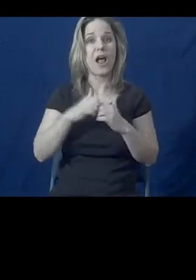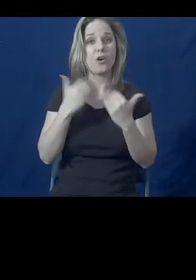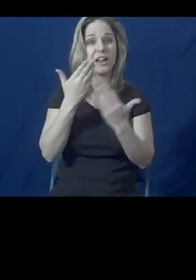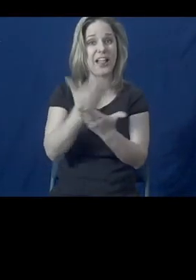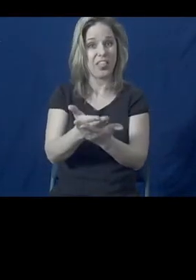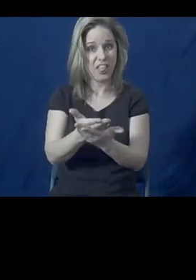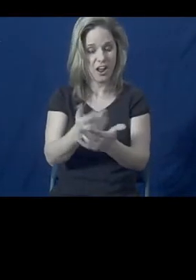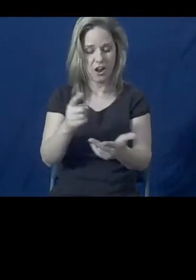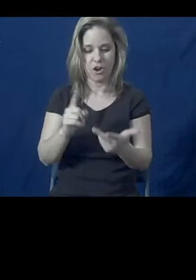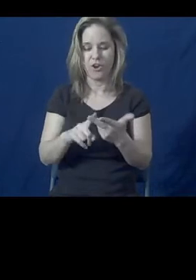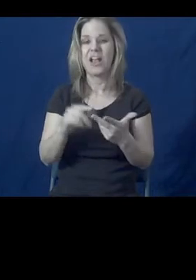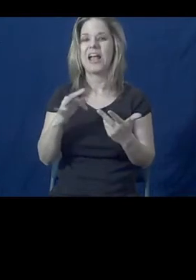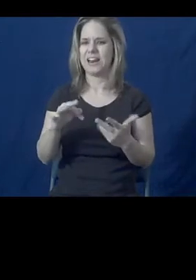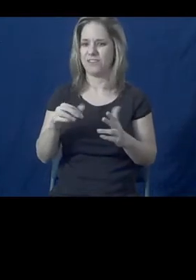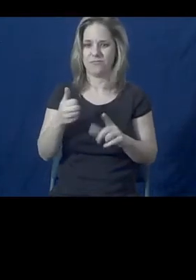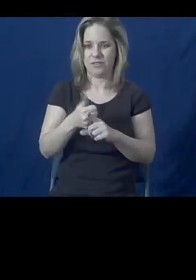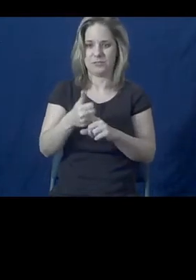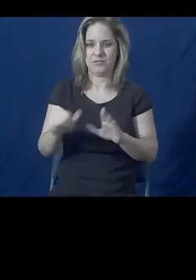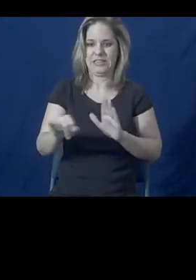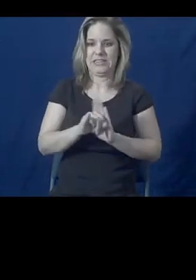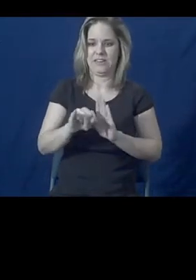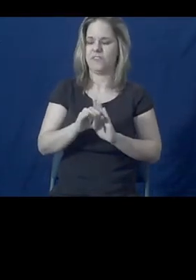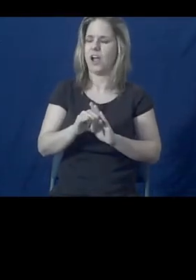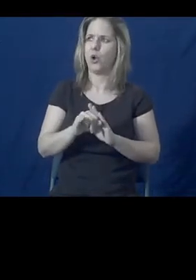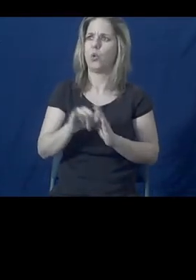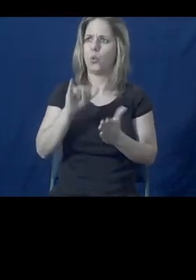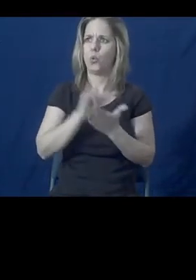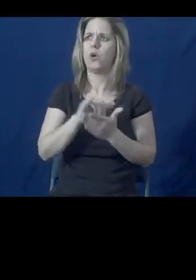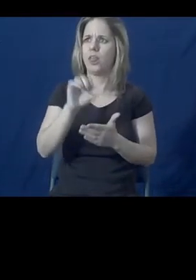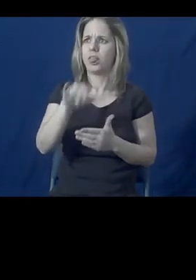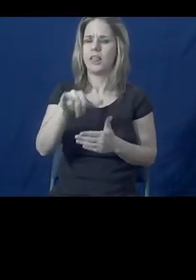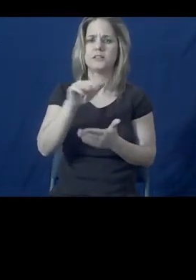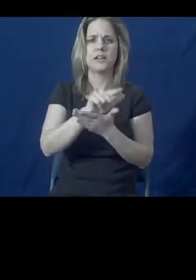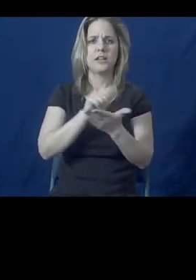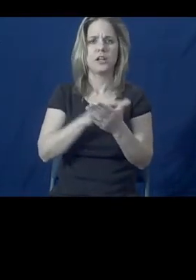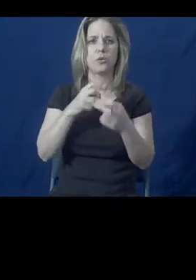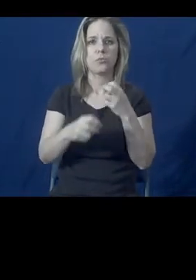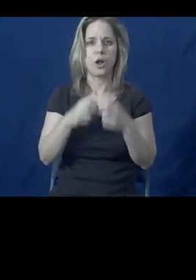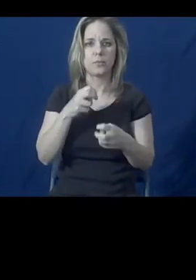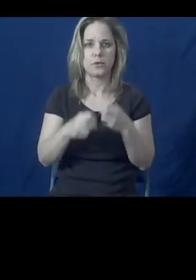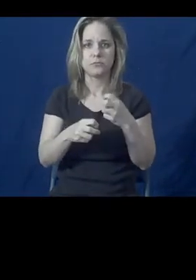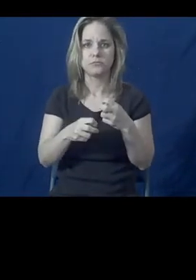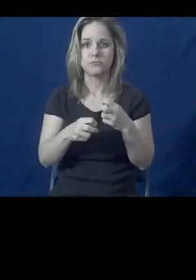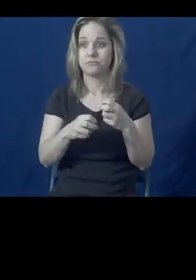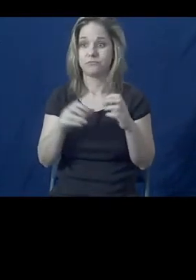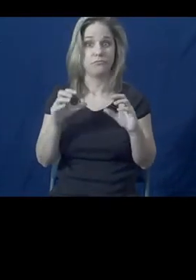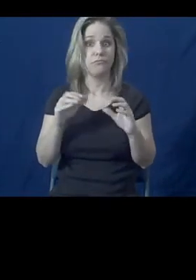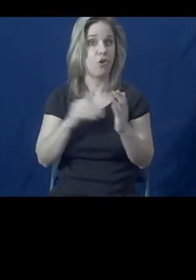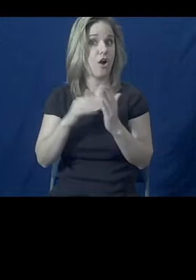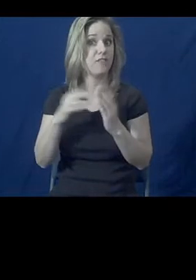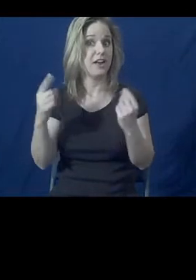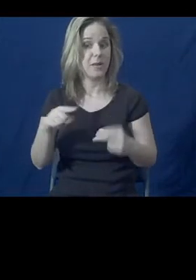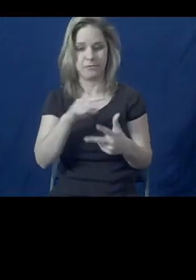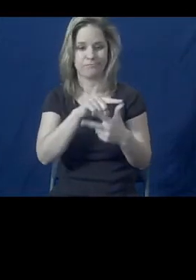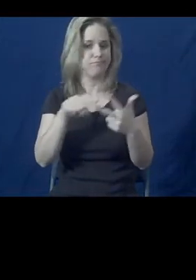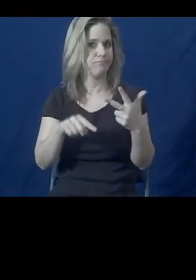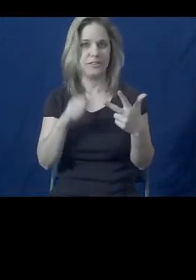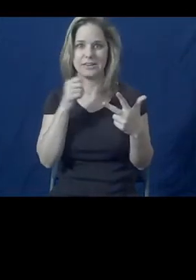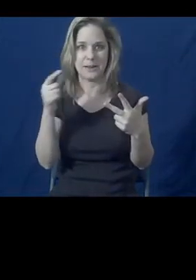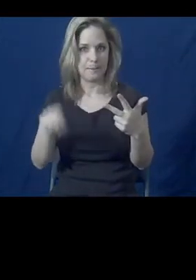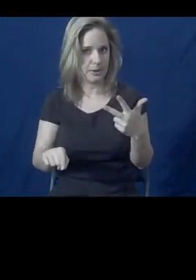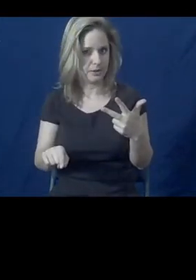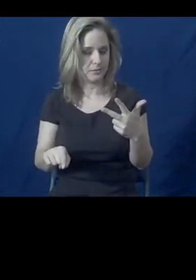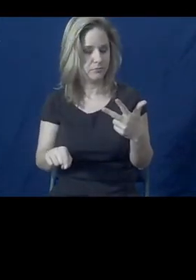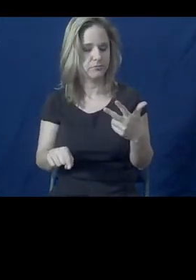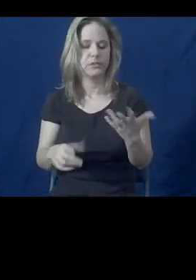and if they identify their problem as a legal one. Many times none of those three things are true. But let's say